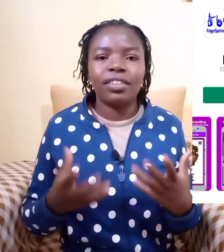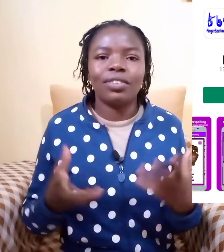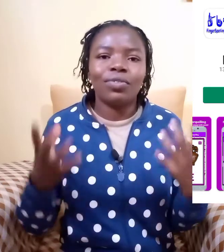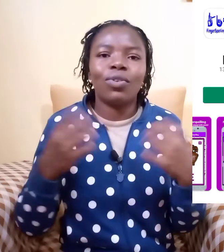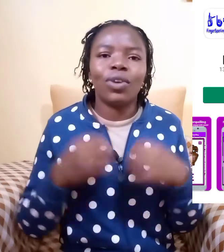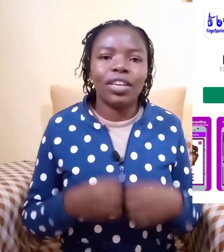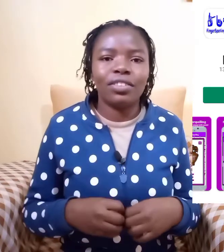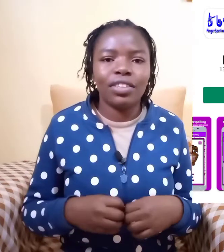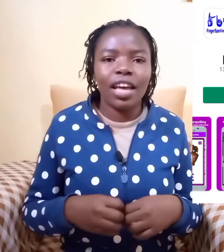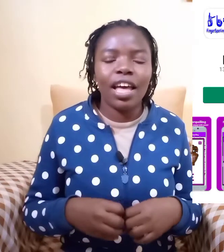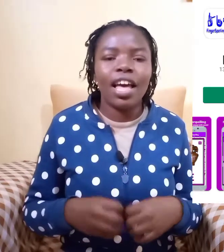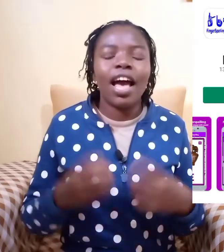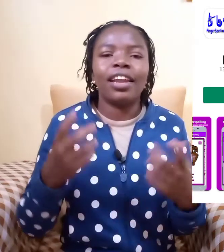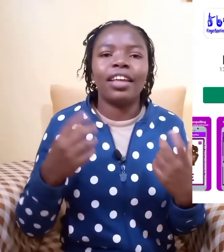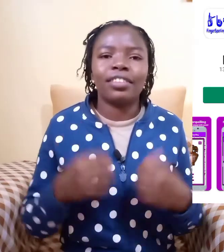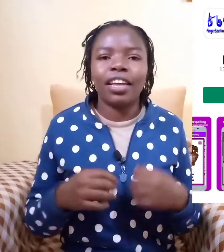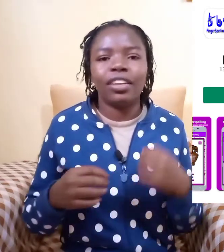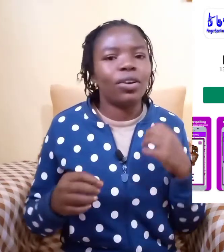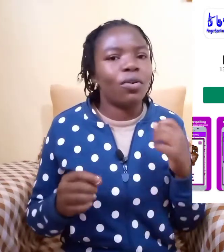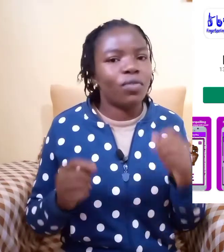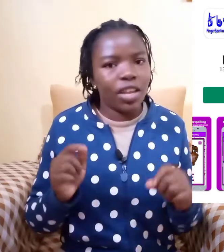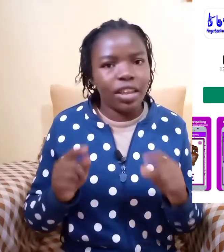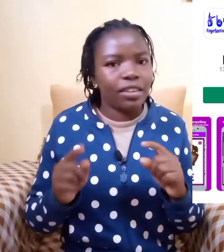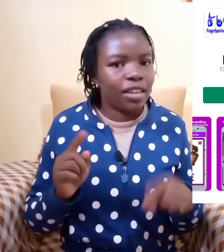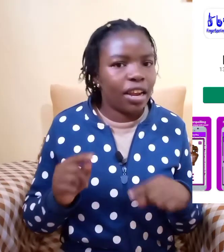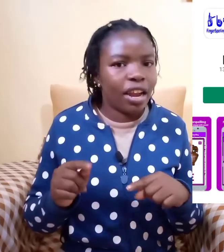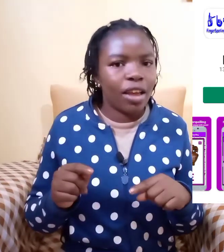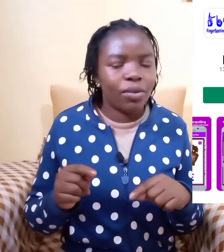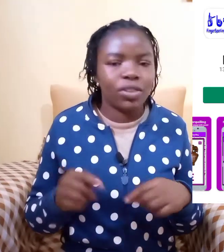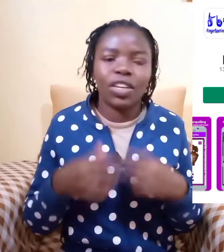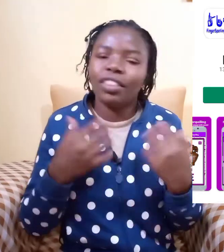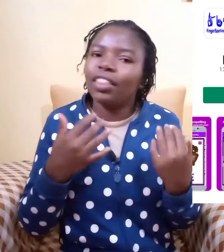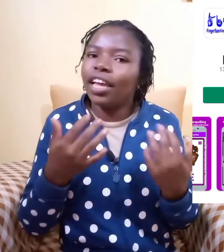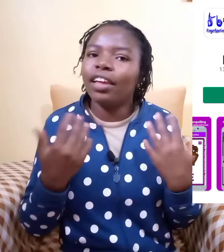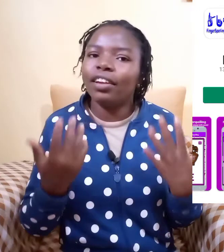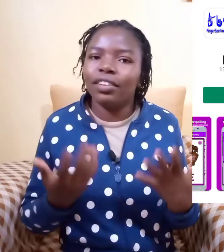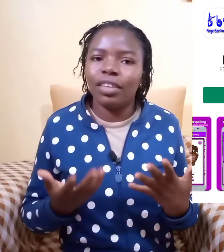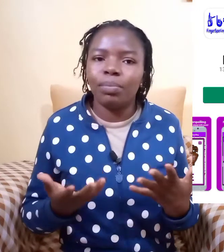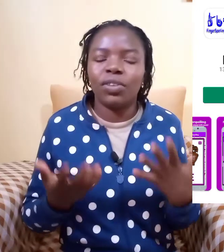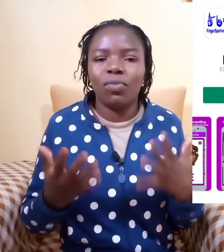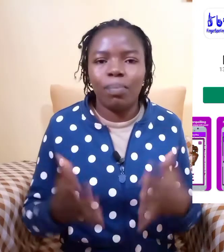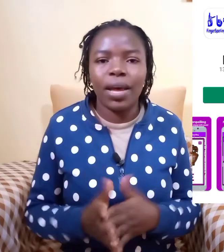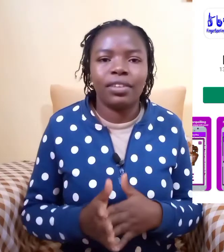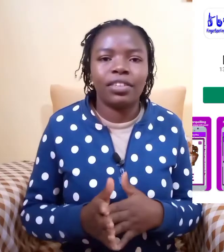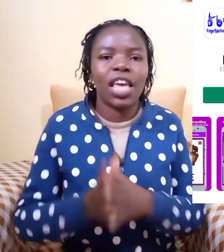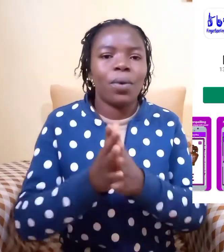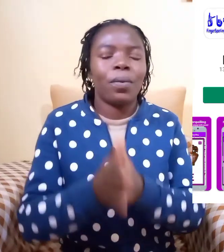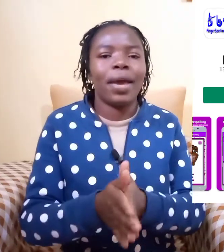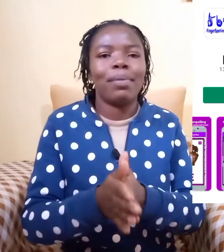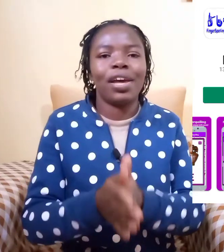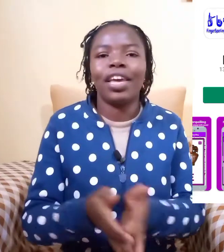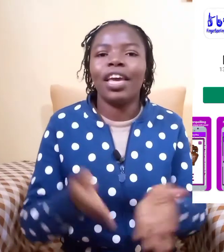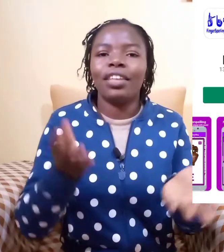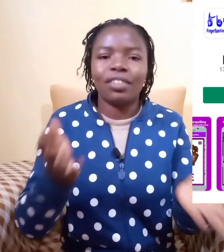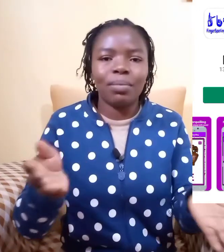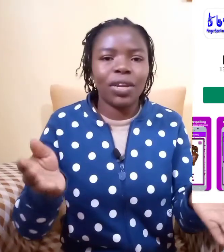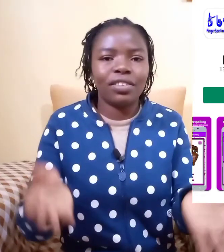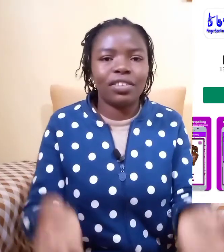just for easier understanding of kenyan sign language the receptive part whereby someone is